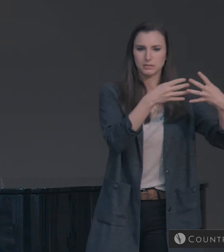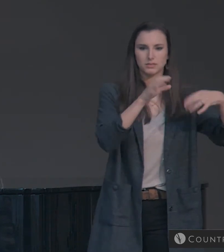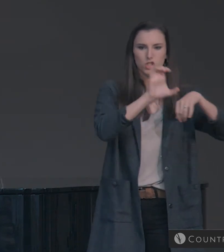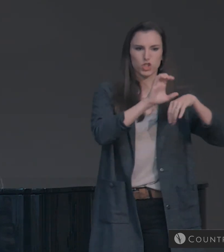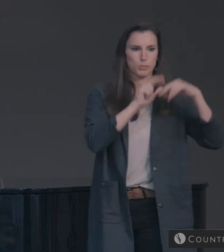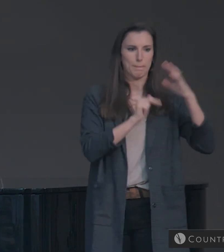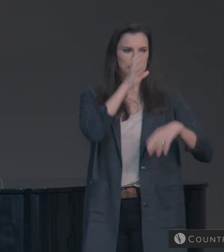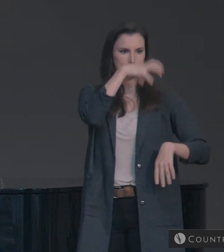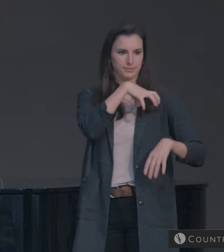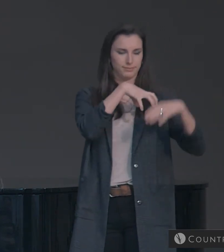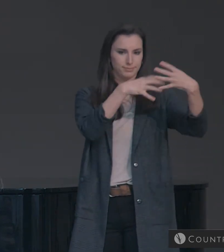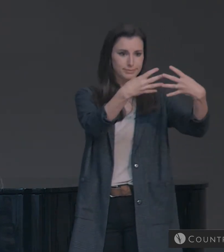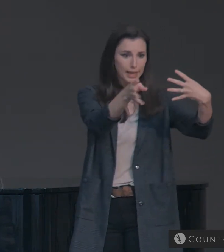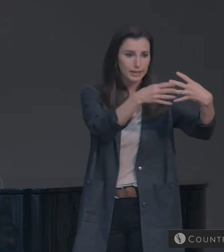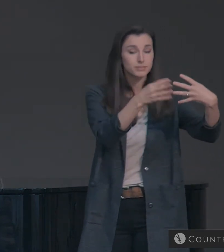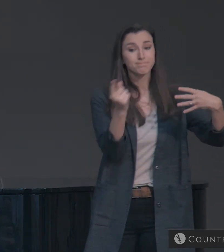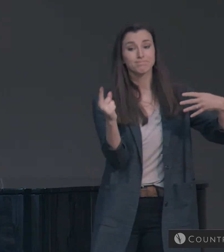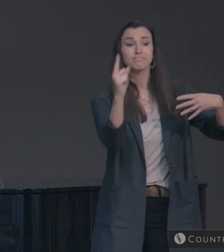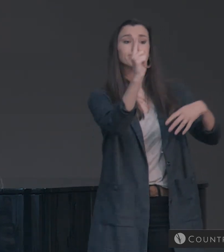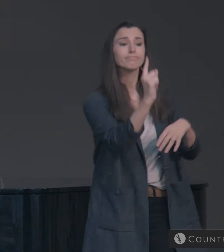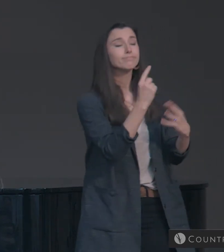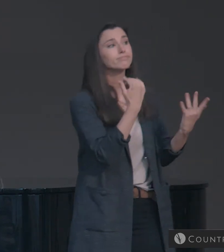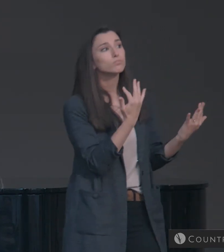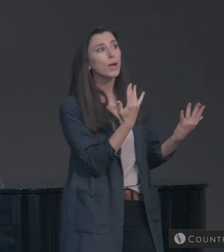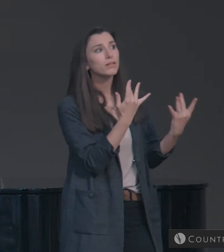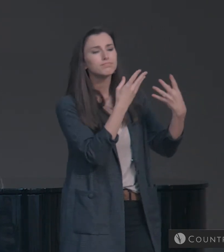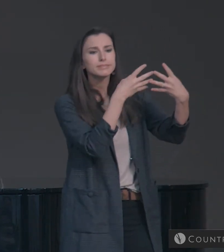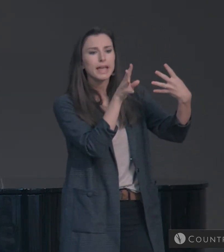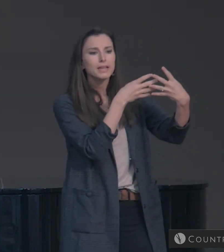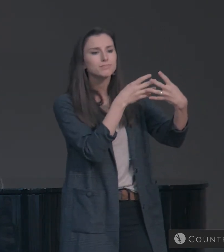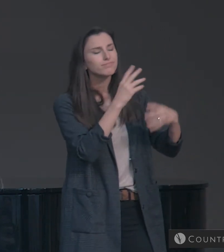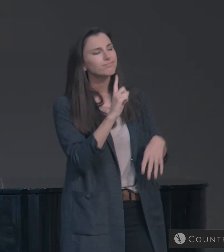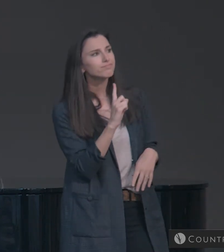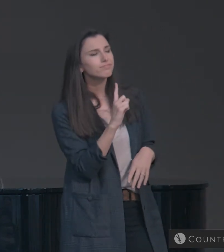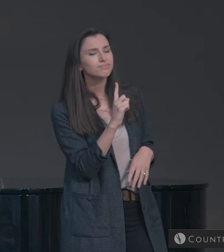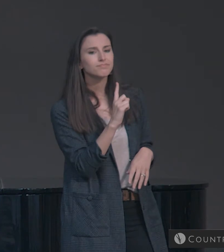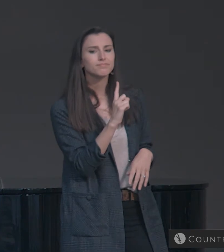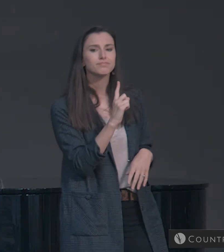their building. He stood in that gate.